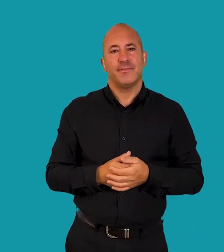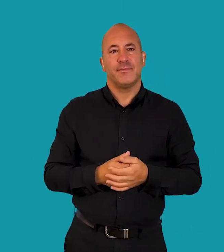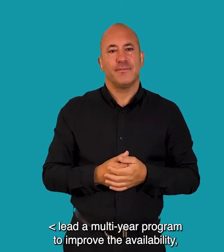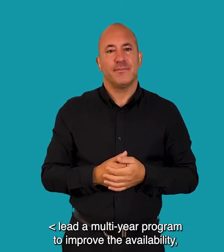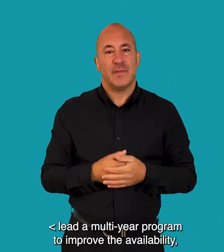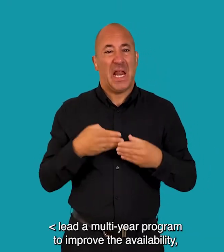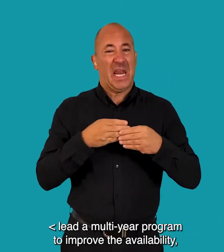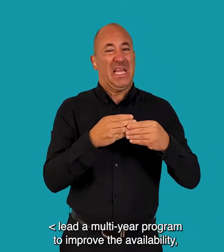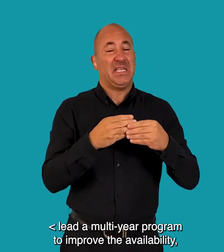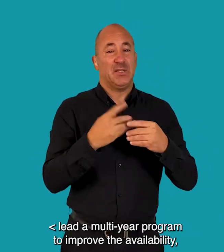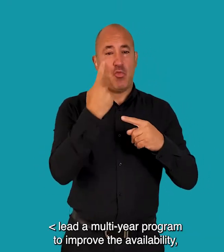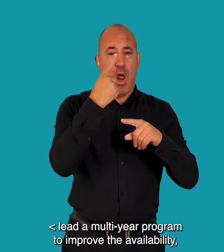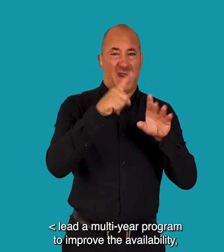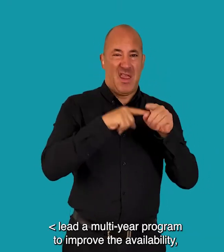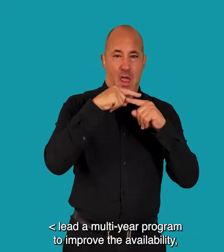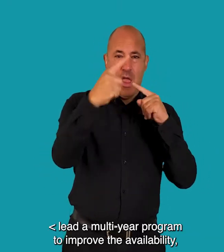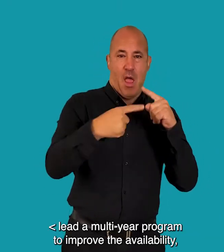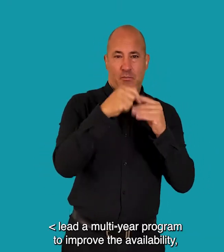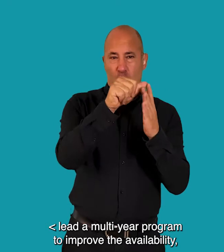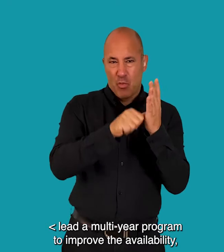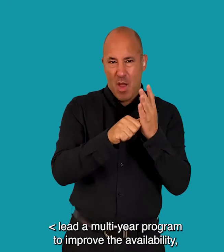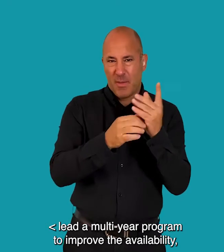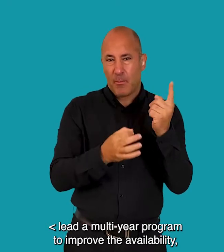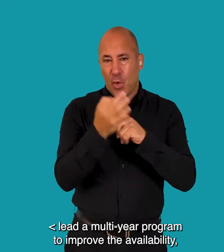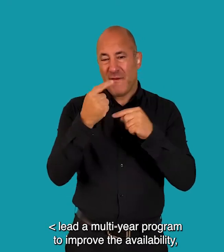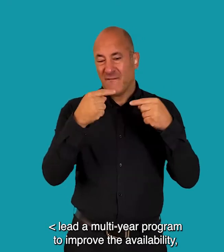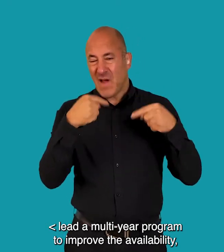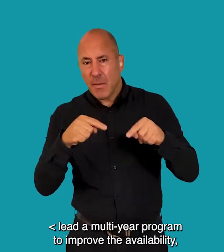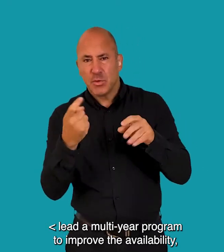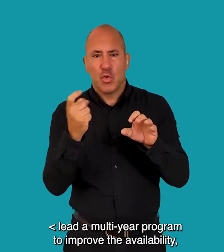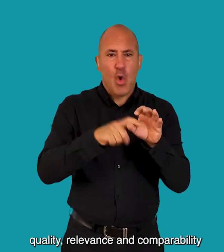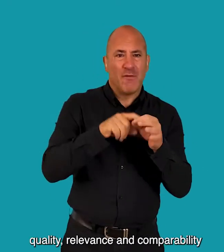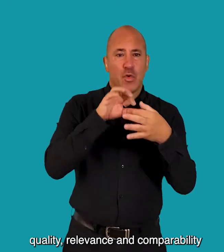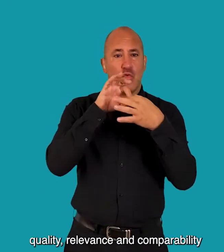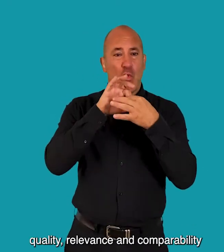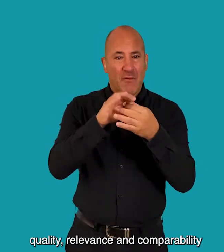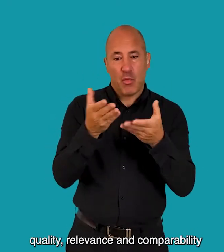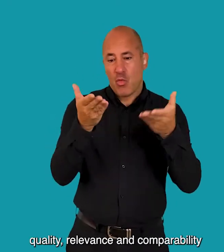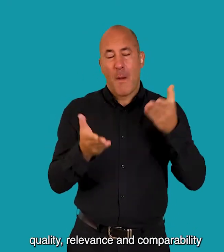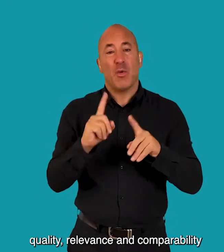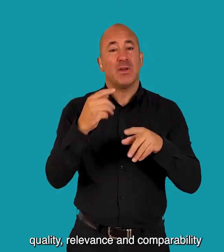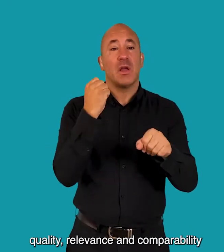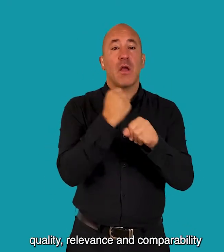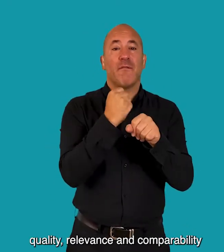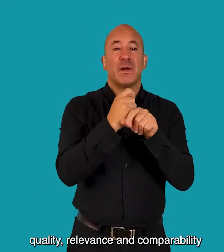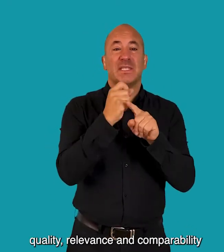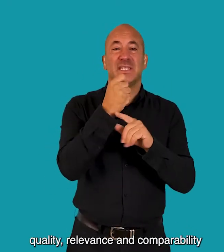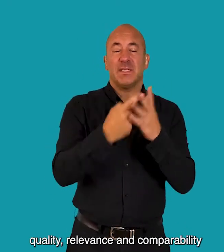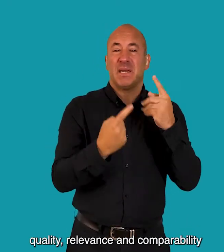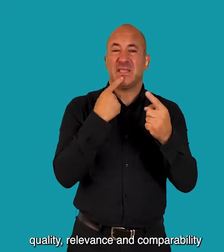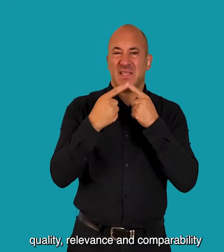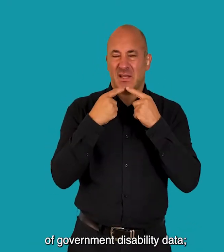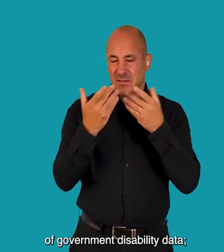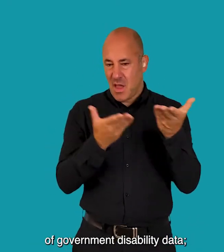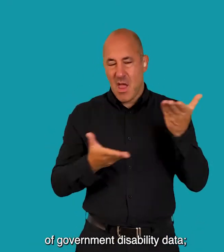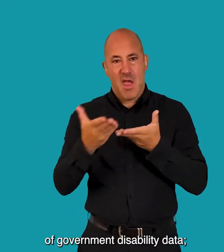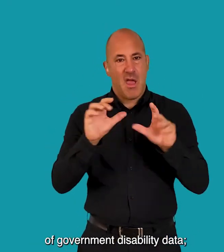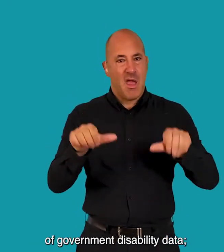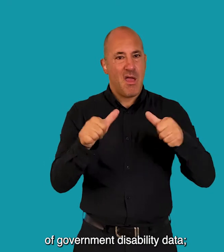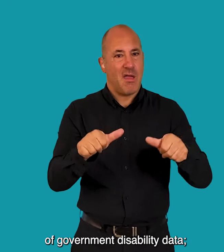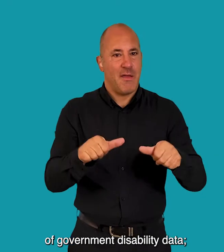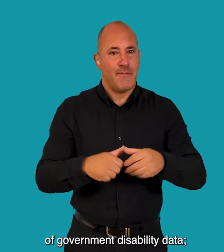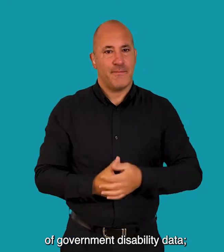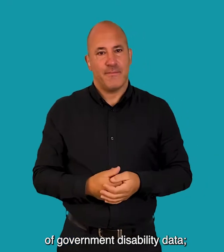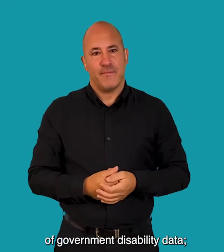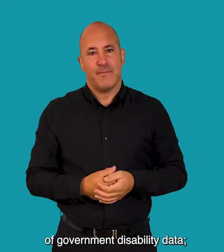Lead a multi-year programme to improve the availability, quality, relevance and comparability of government